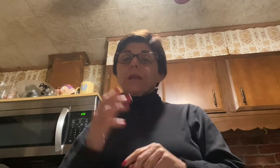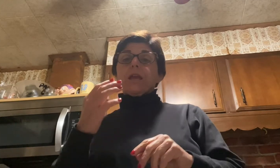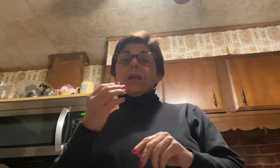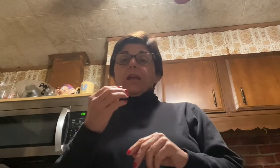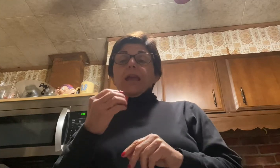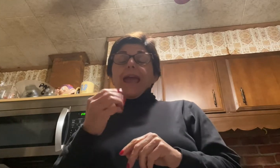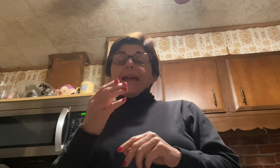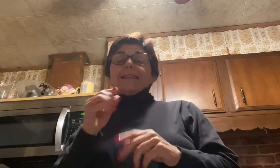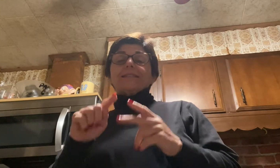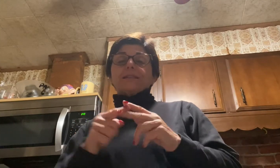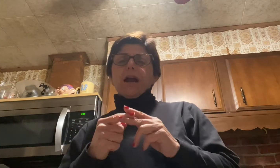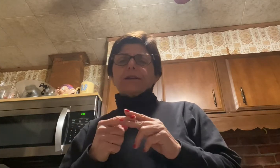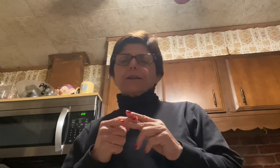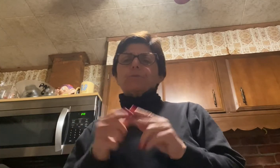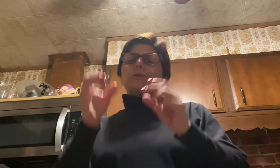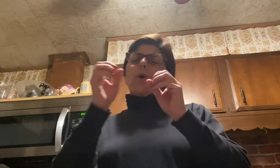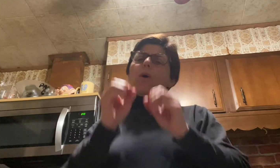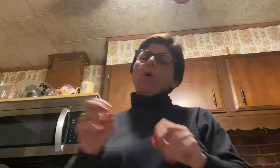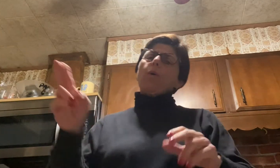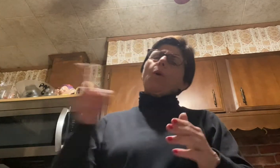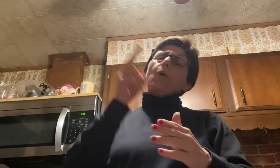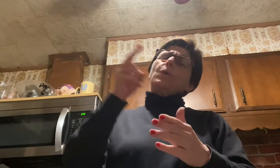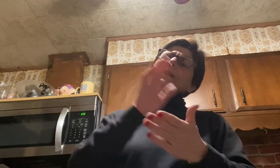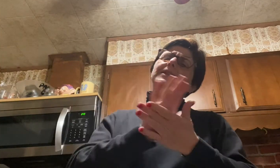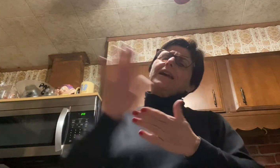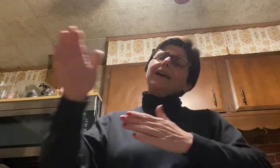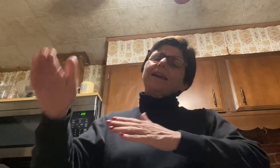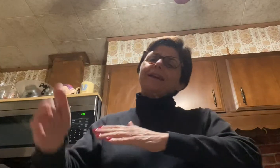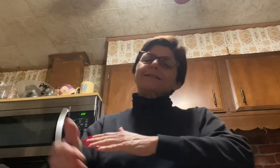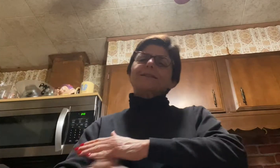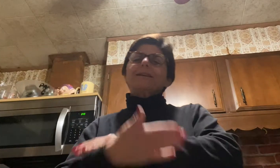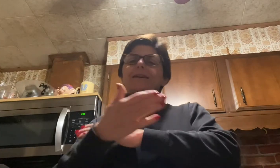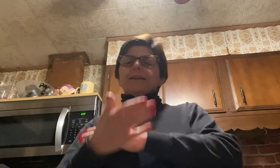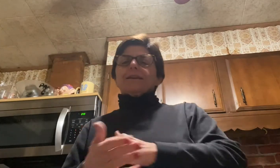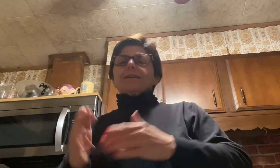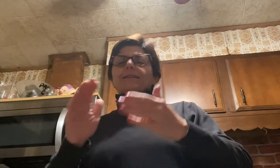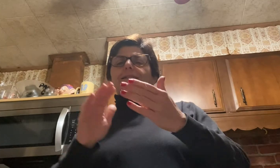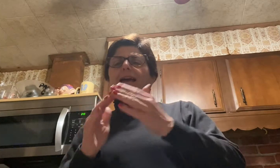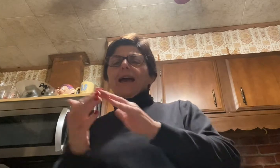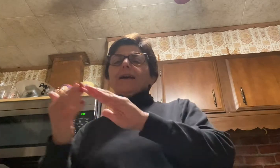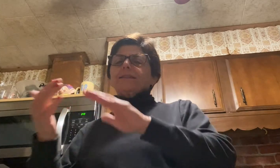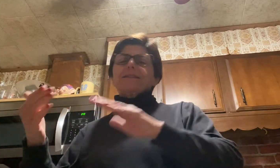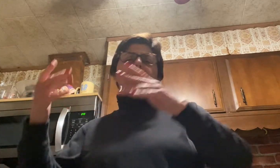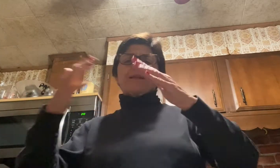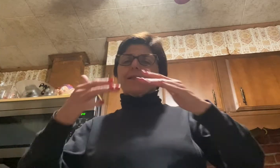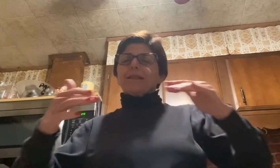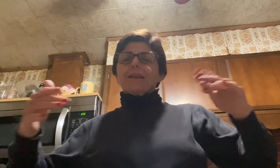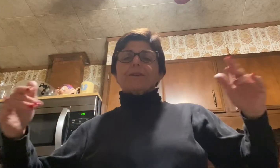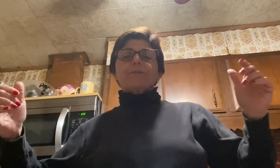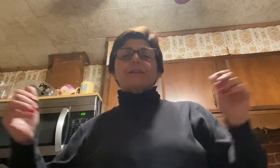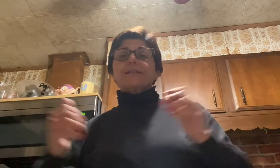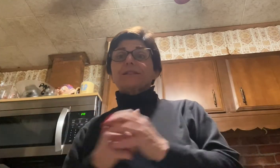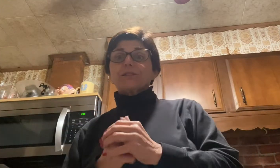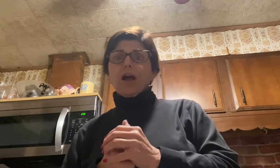And they started, it was, Oh Holy Night, the time, the rest of the song.